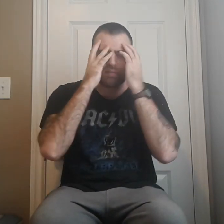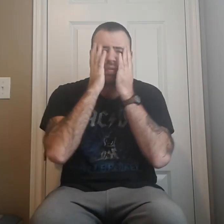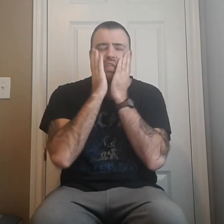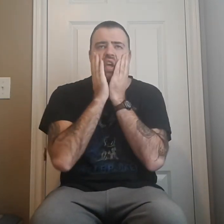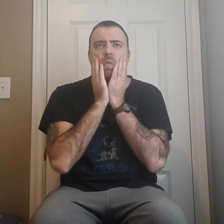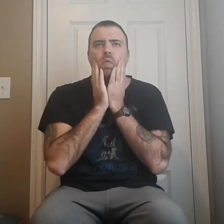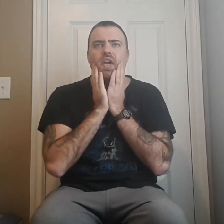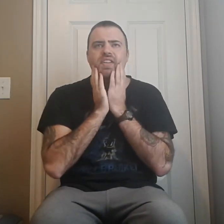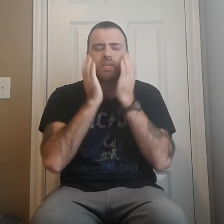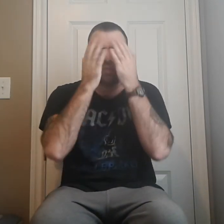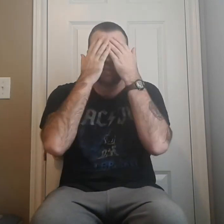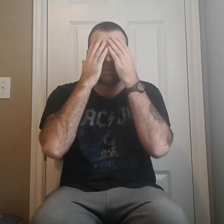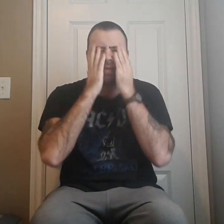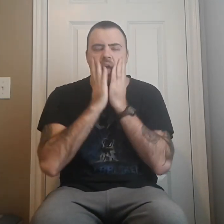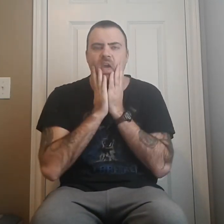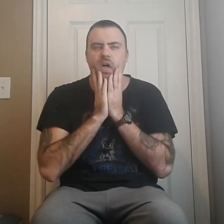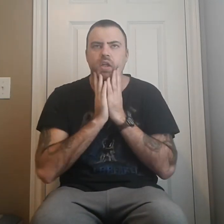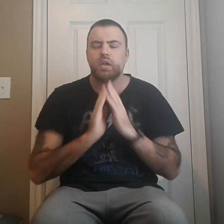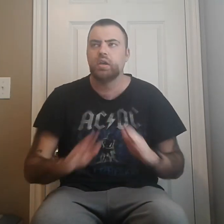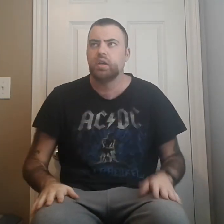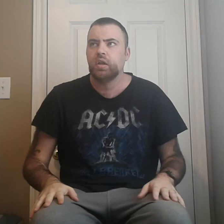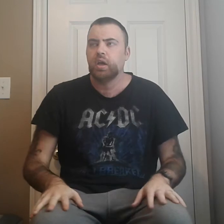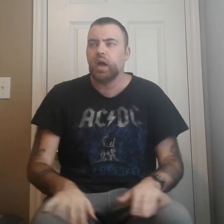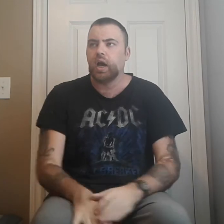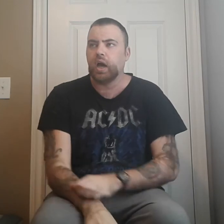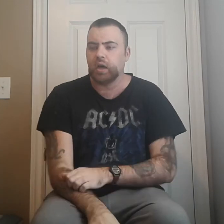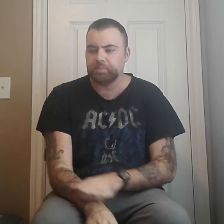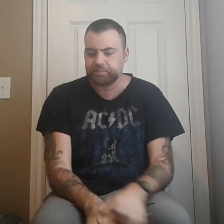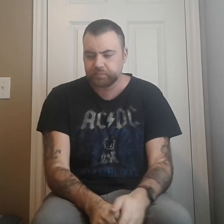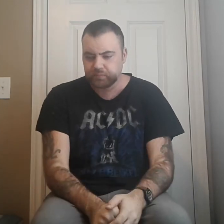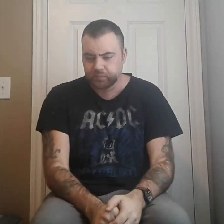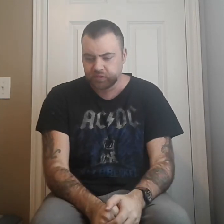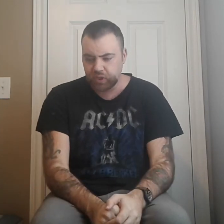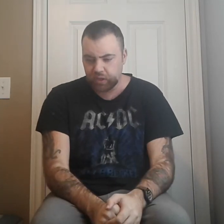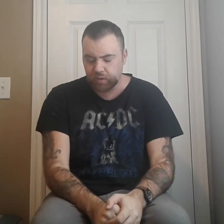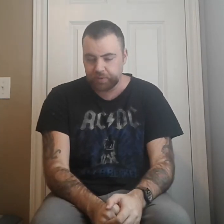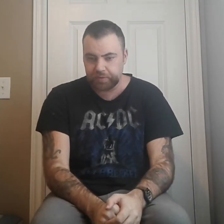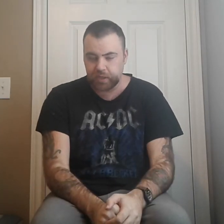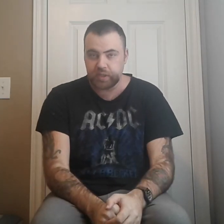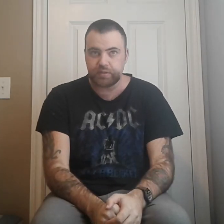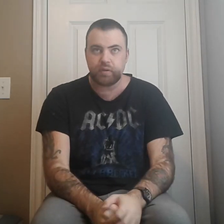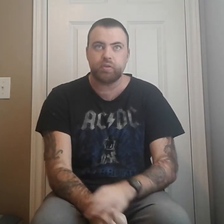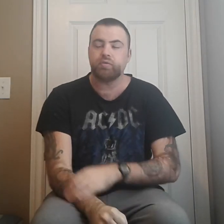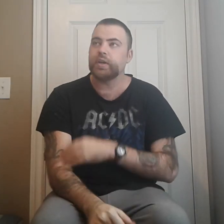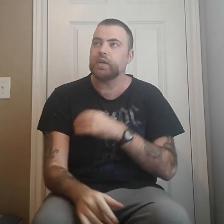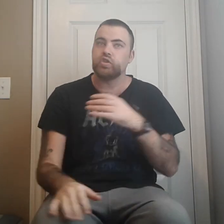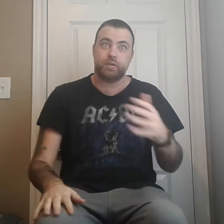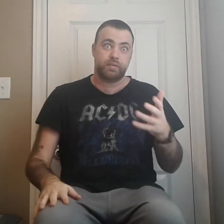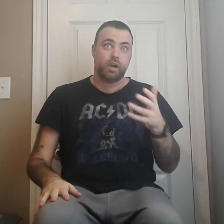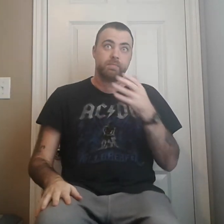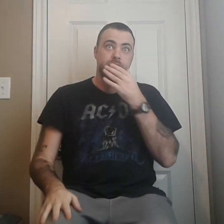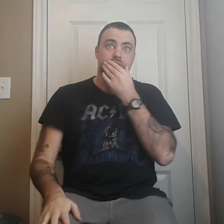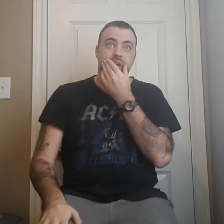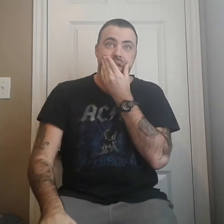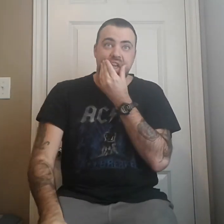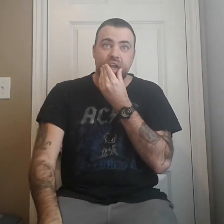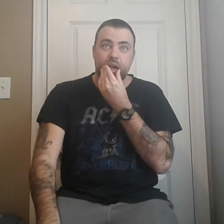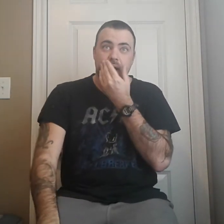was like white. It was like pale. Um, then all of a sudden he turned right into a zombie. Um,